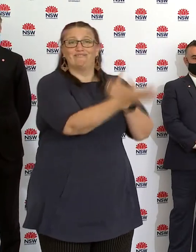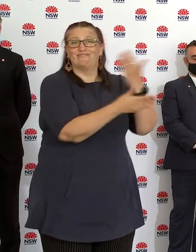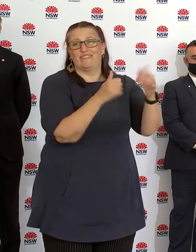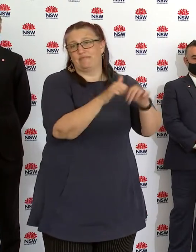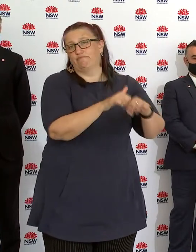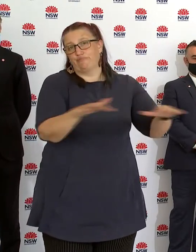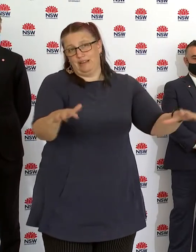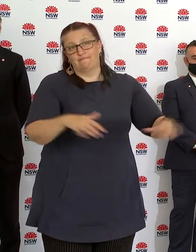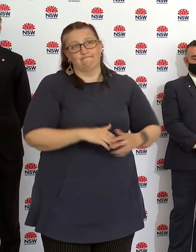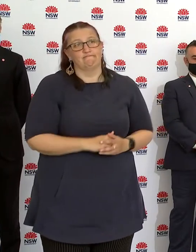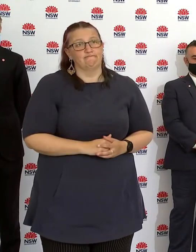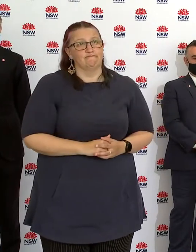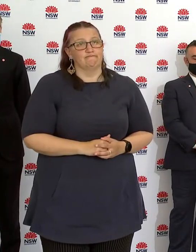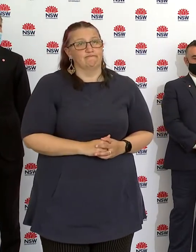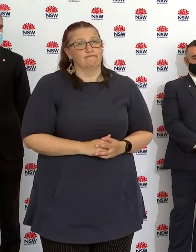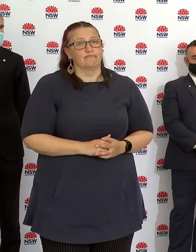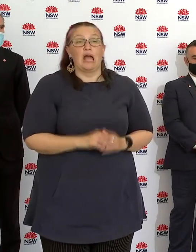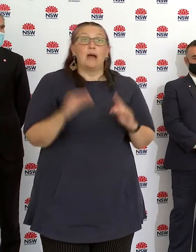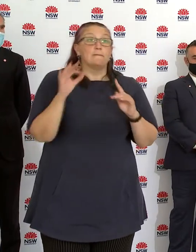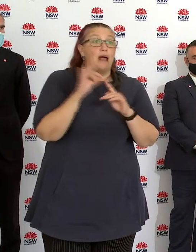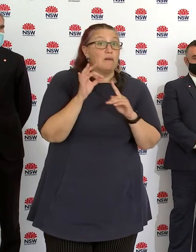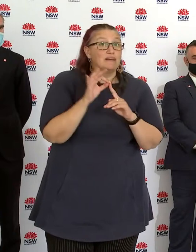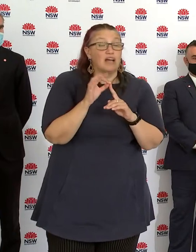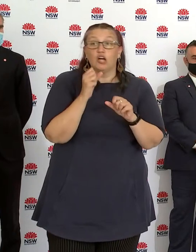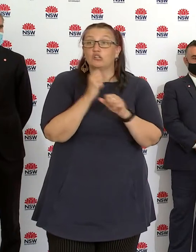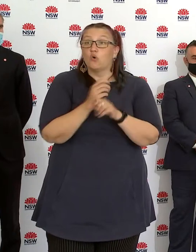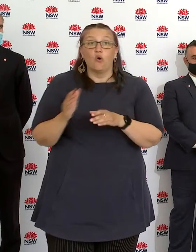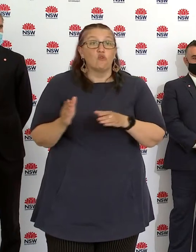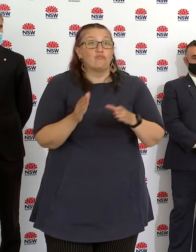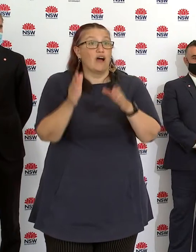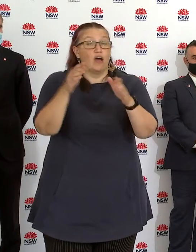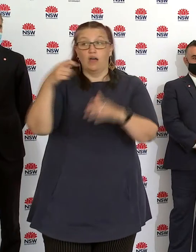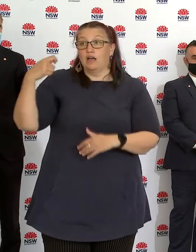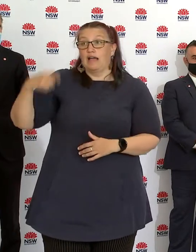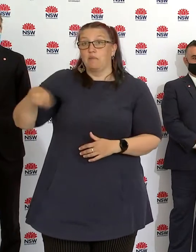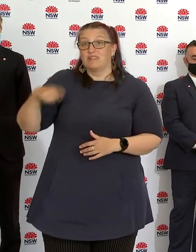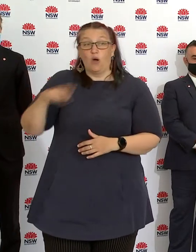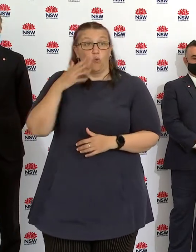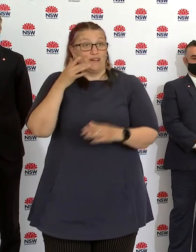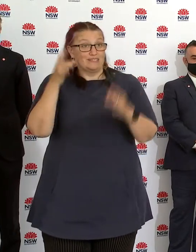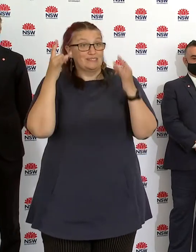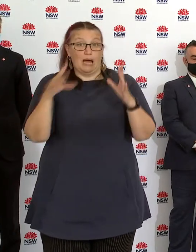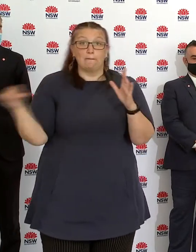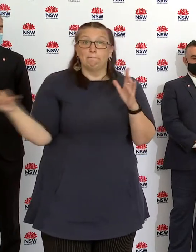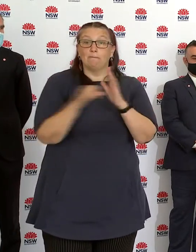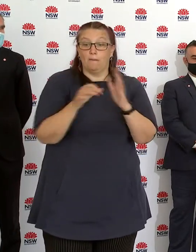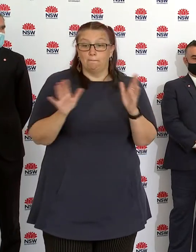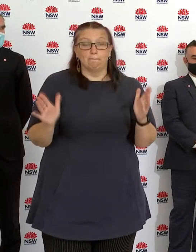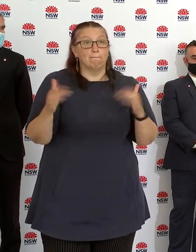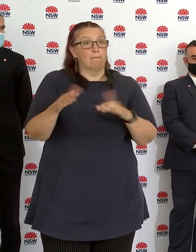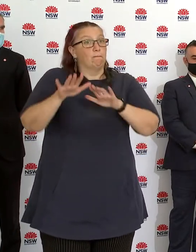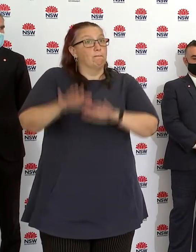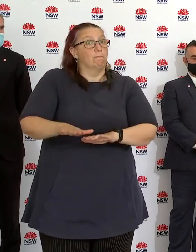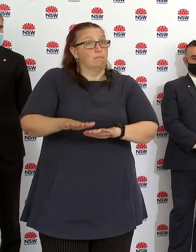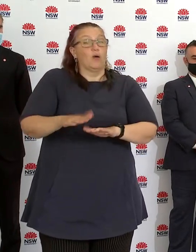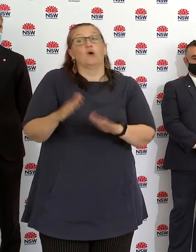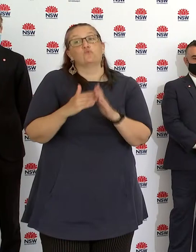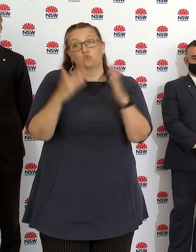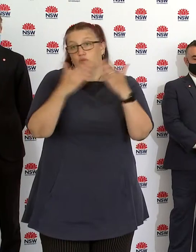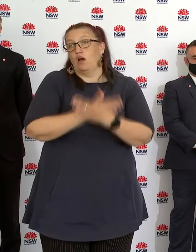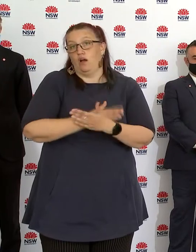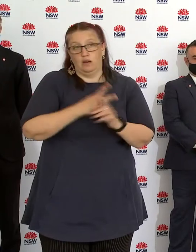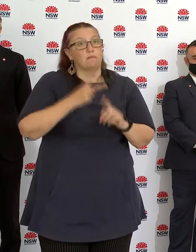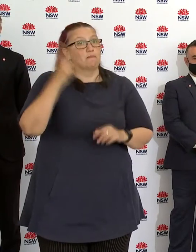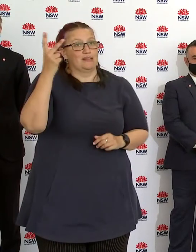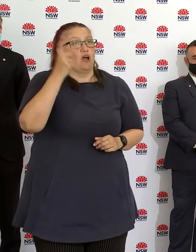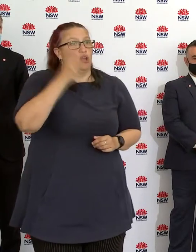to those three local government areas, those rules come into place from midnight to night to make sure that we stop the spread of the virus in those local government areas.